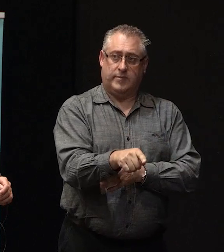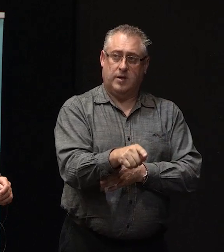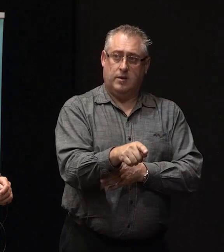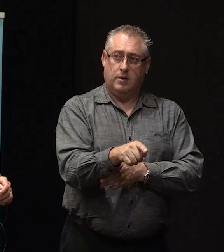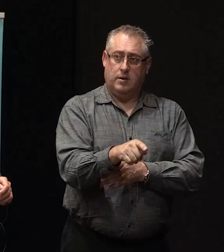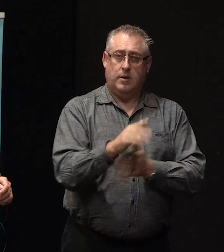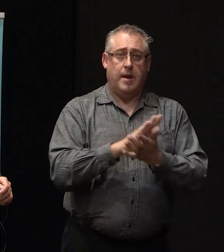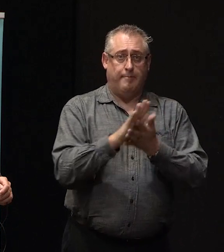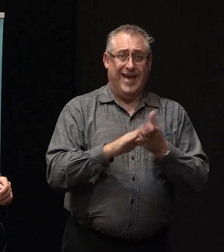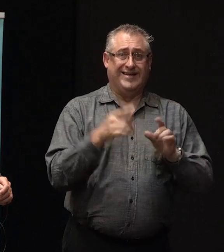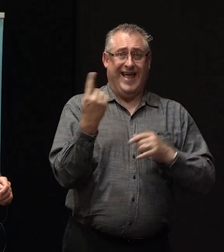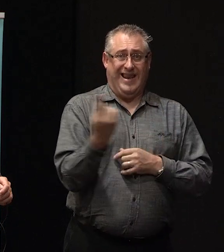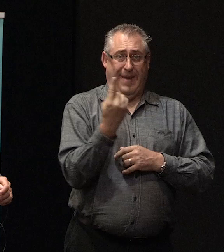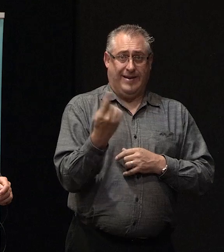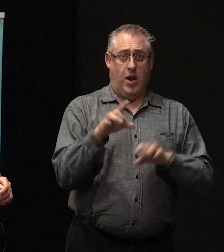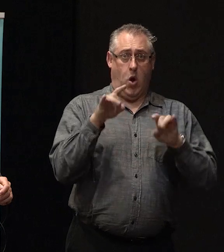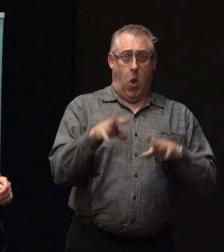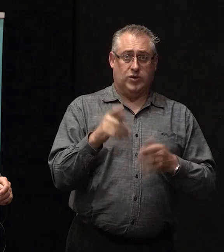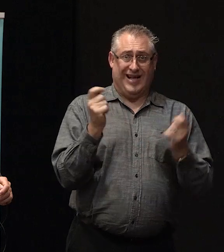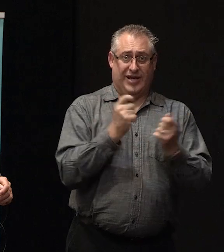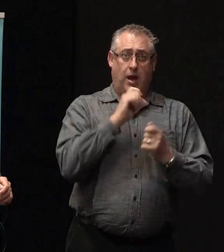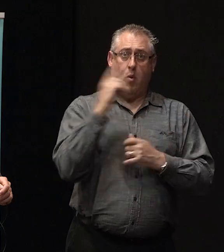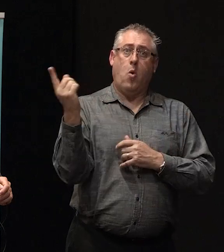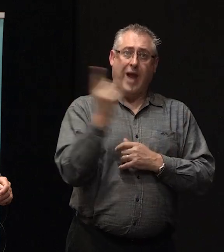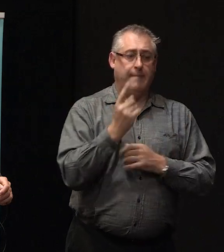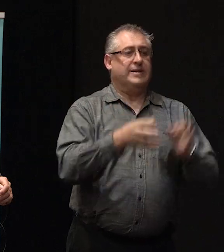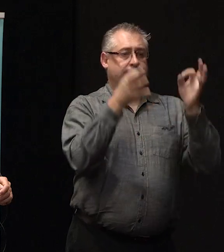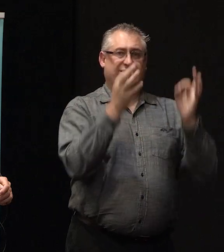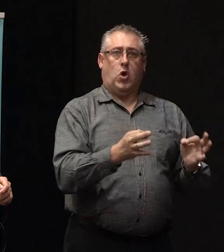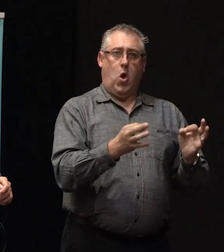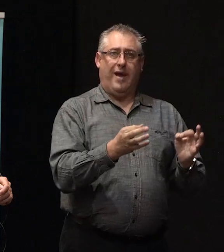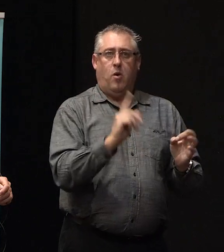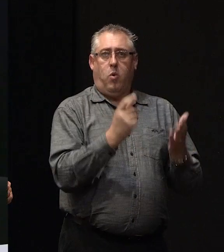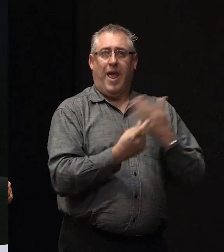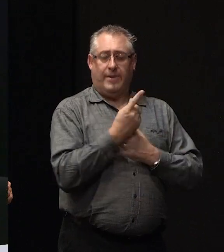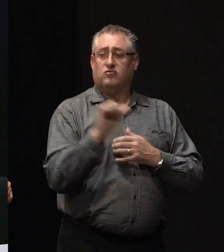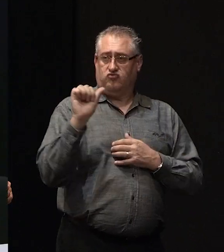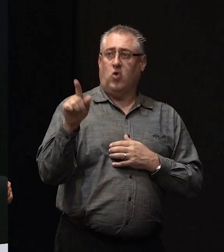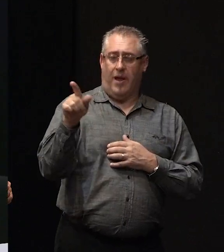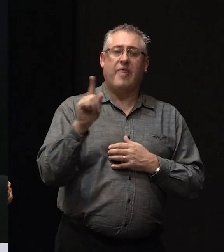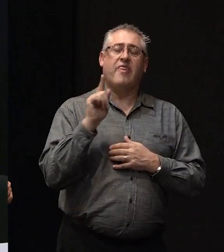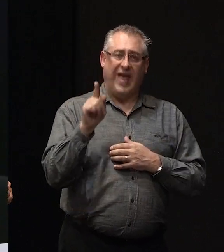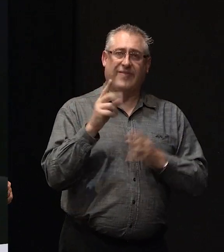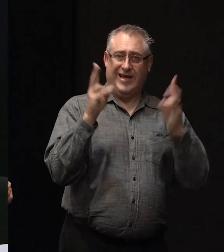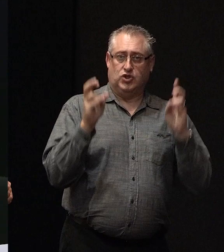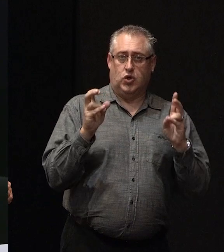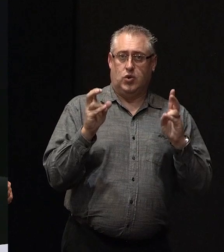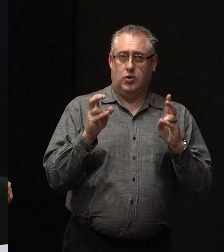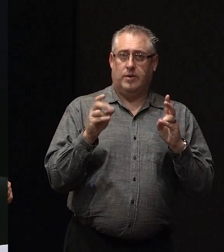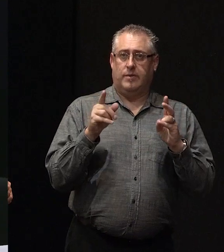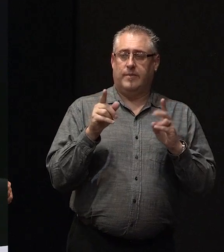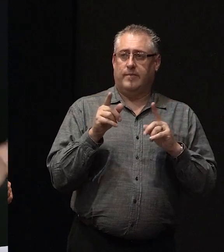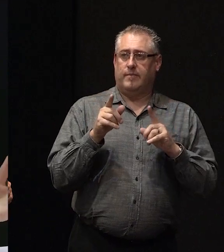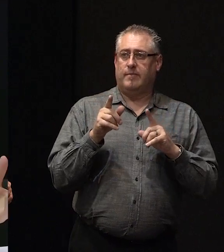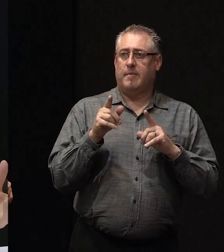loss-adjuster will come and decide once and for all which... Yeah, and you're entirely right, because that's the issue in some cases. Because they've been assessed